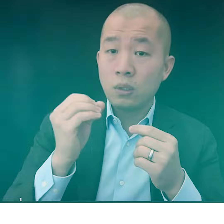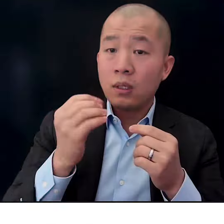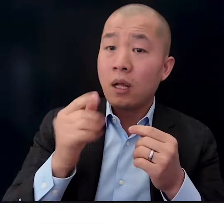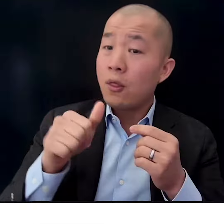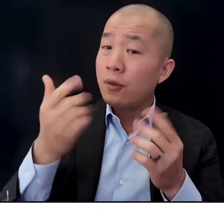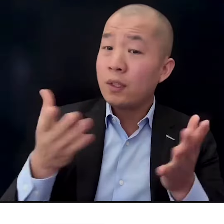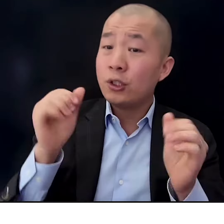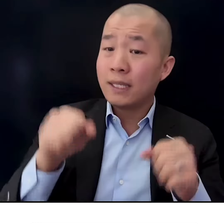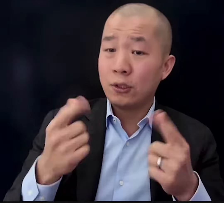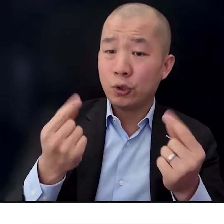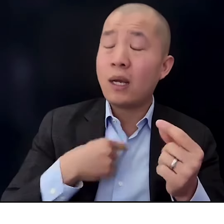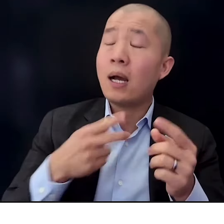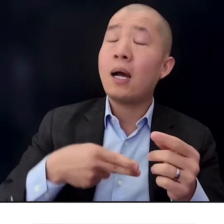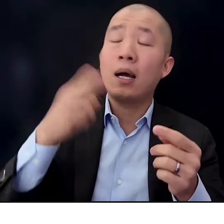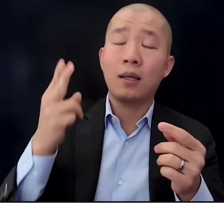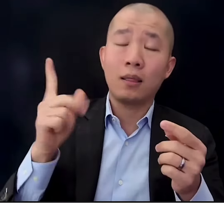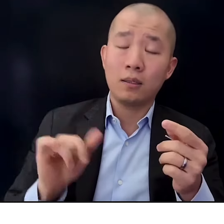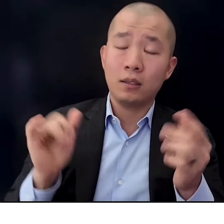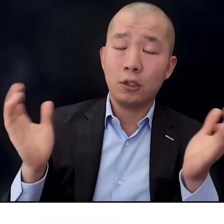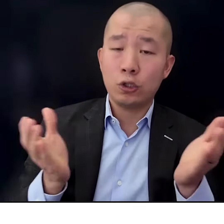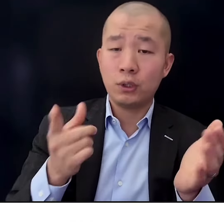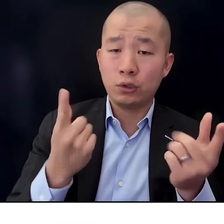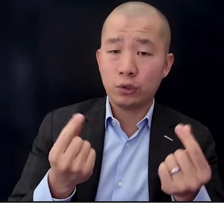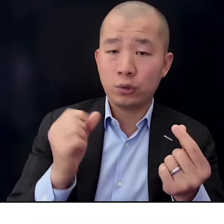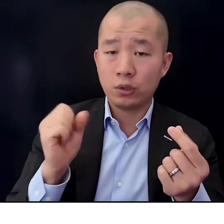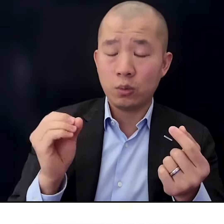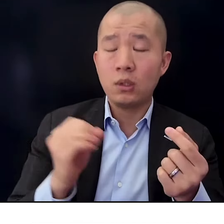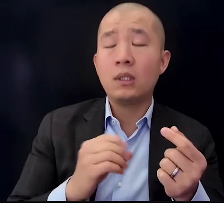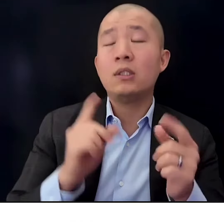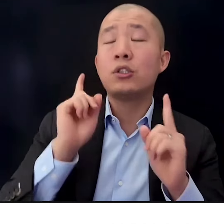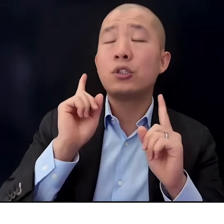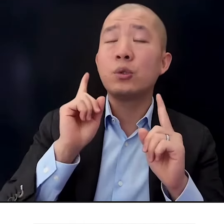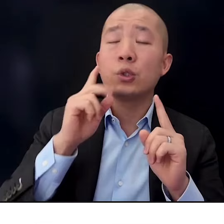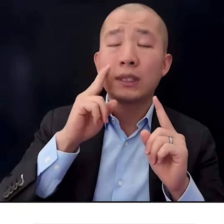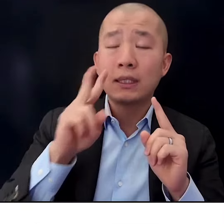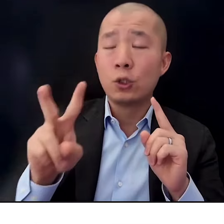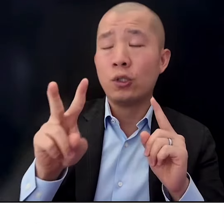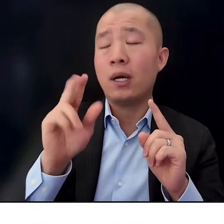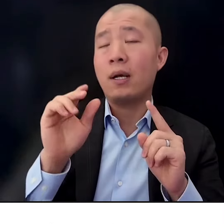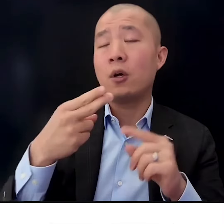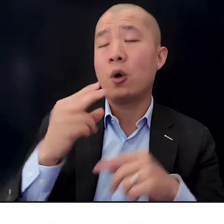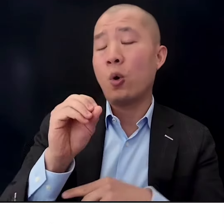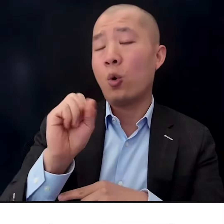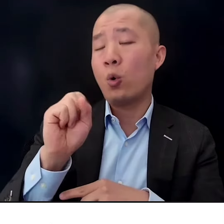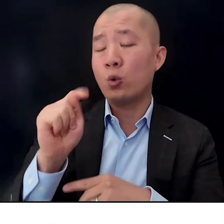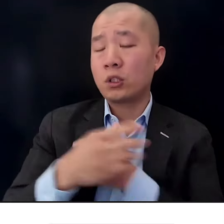I also highly encourage you to check with